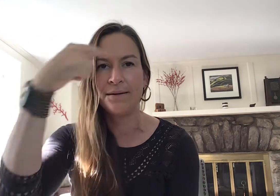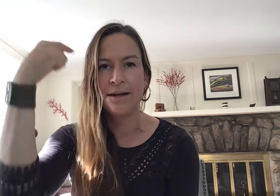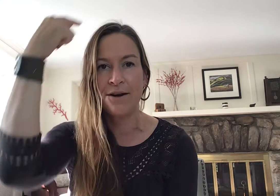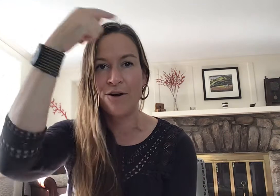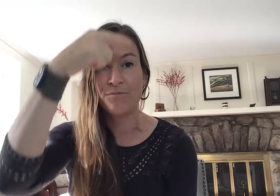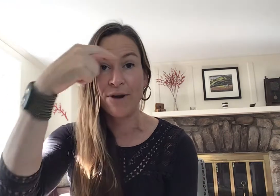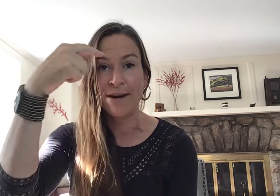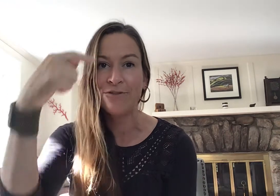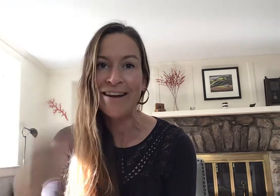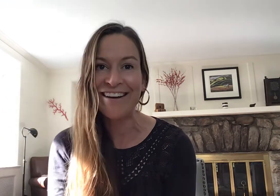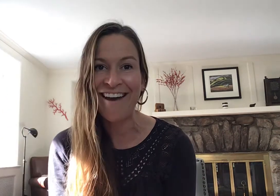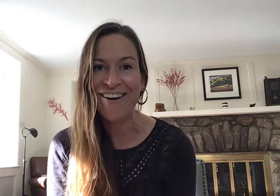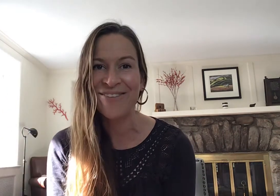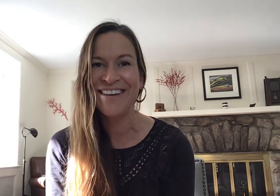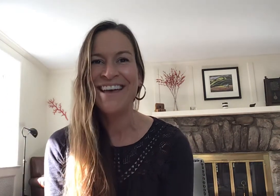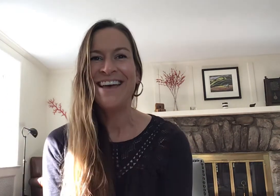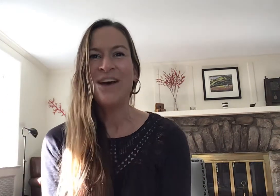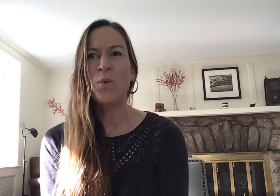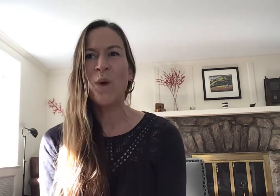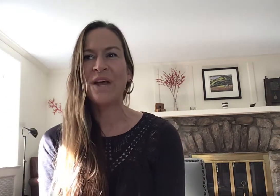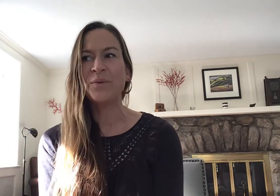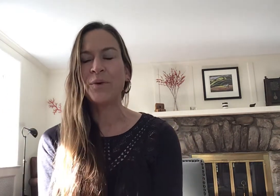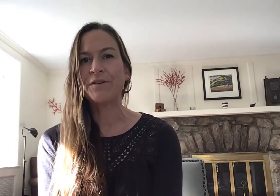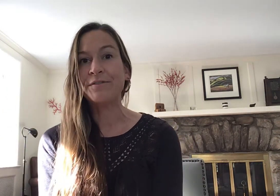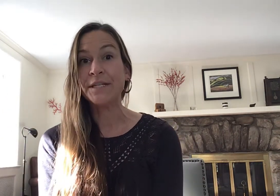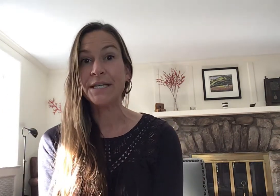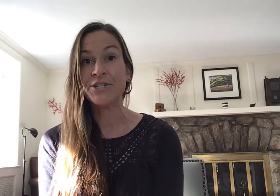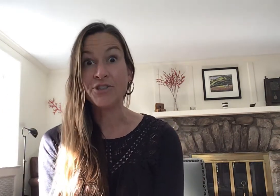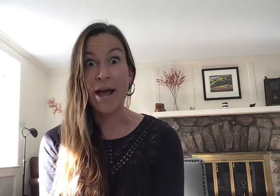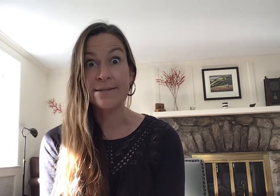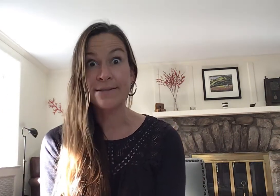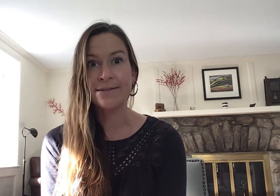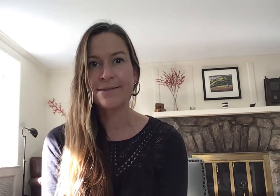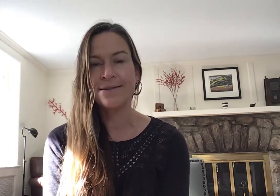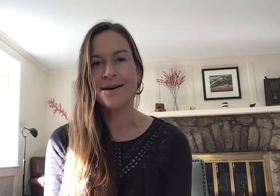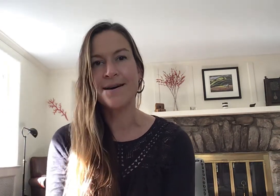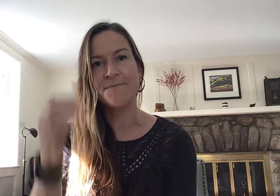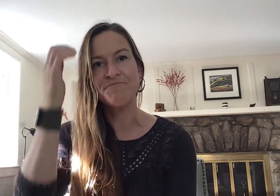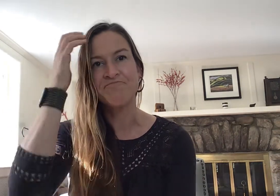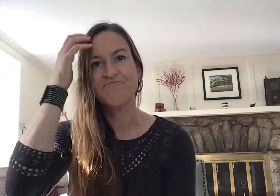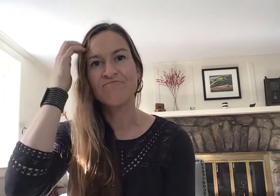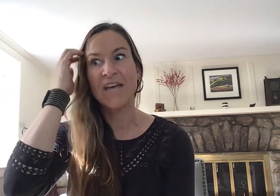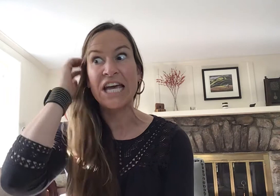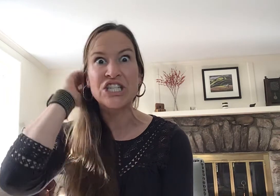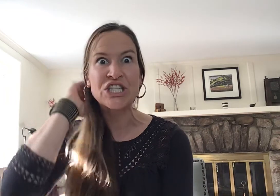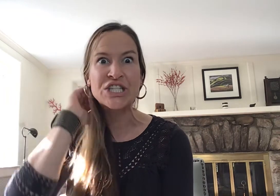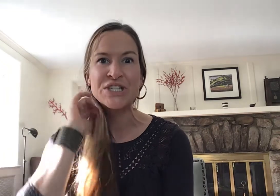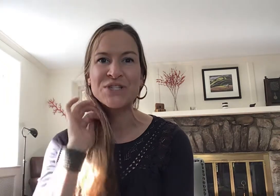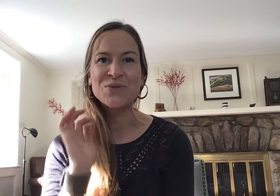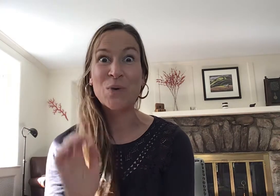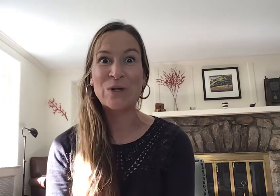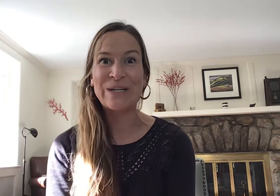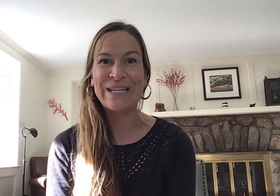in our brain right now when we're feeling stressed, anxious, worried,